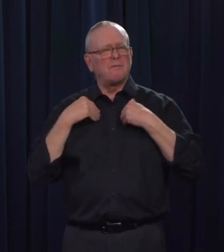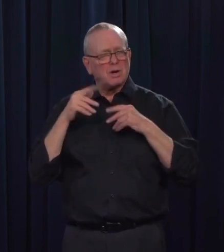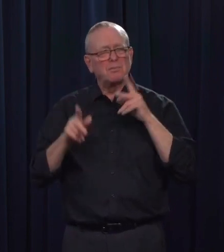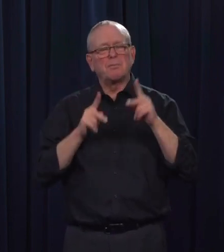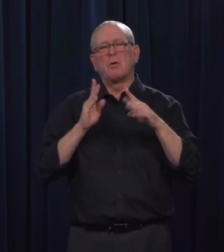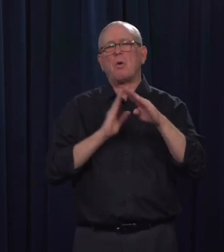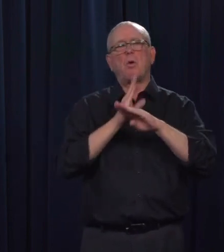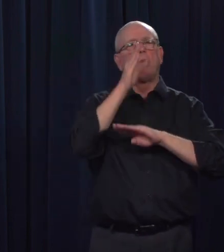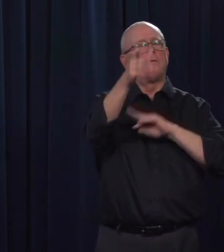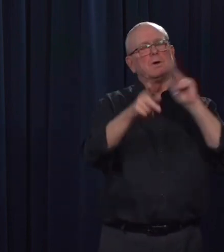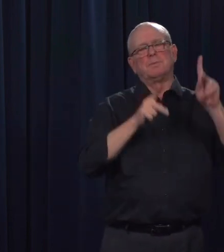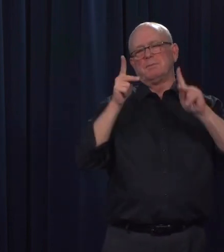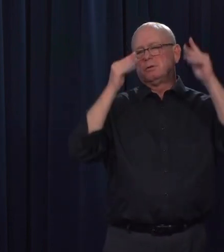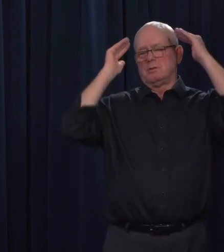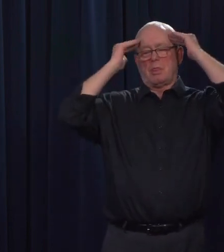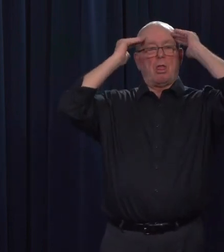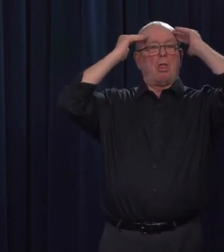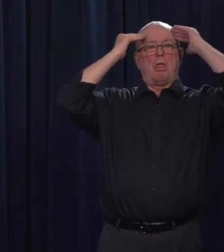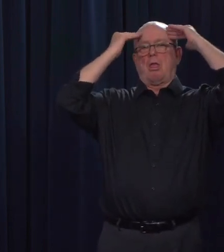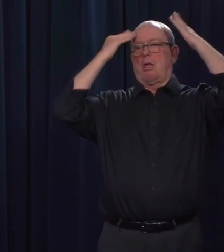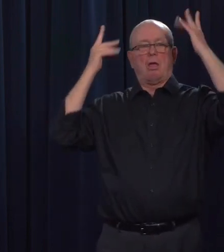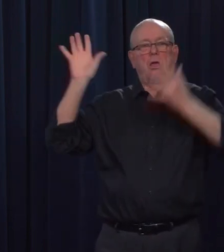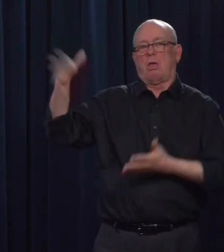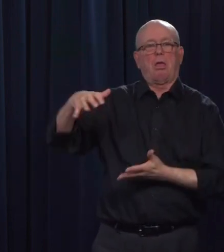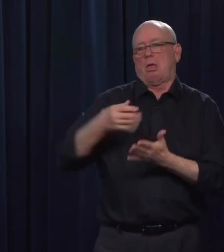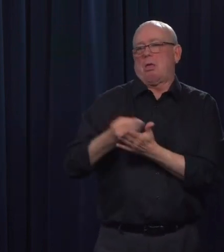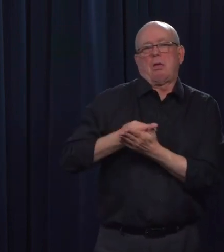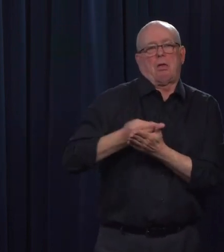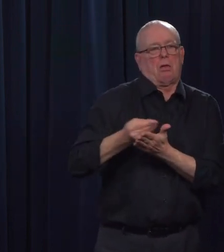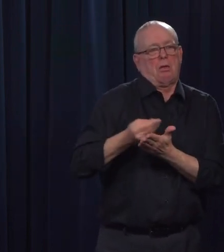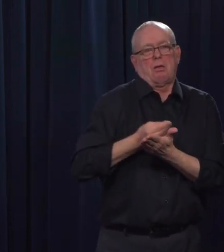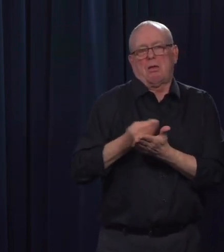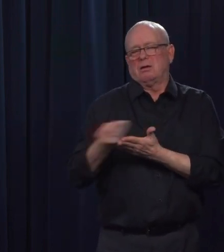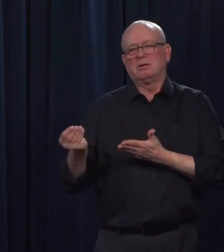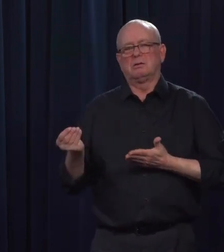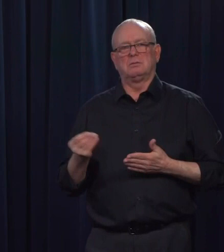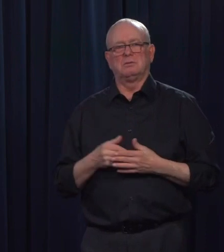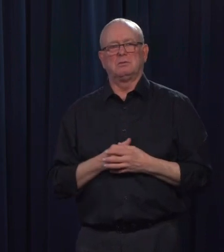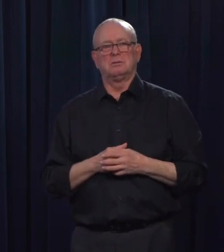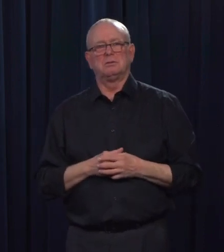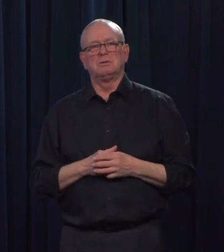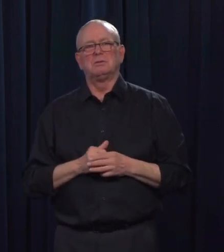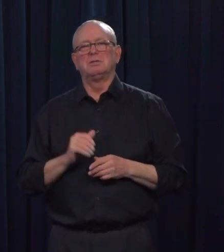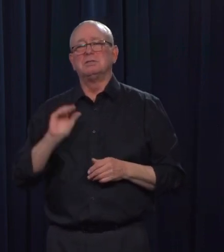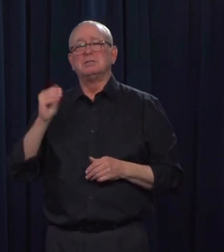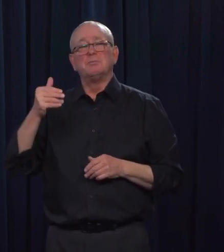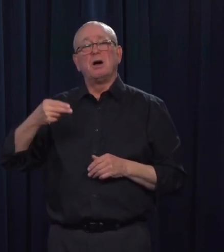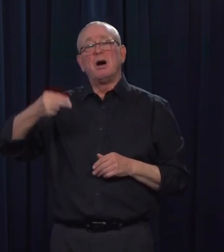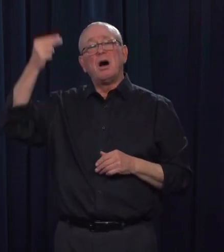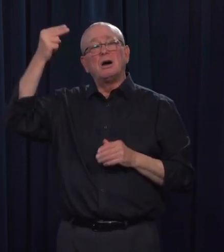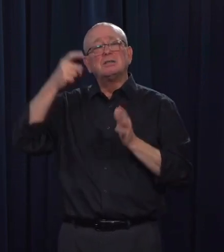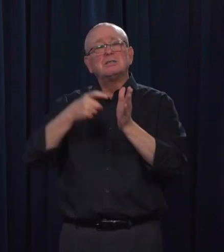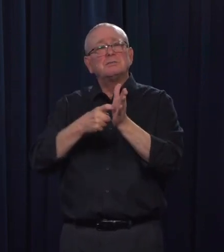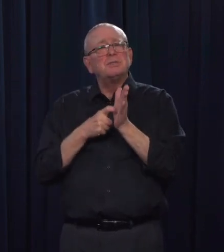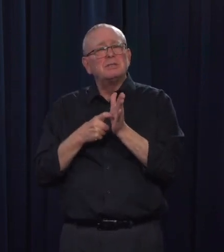heard of that, that when it comes to meat or long shelf lives, that they've been in higher demand as of late.